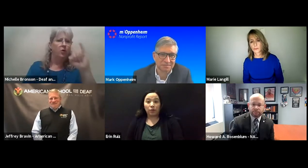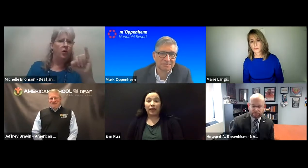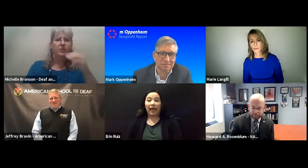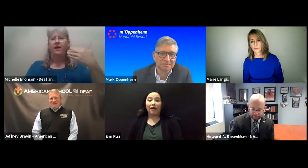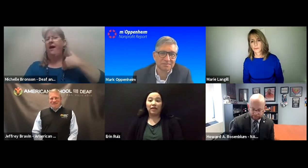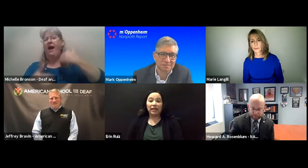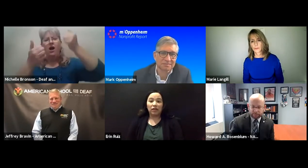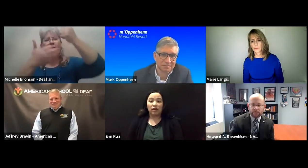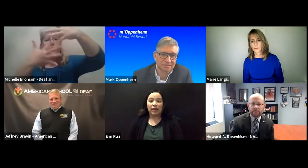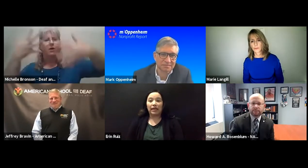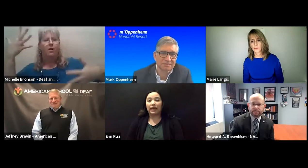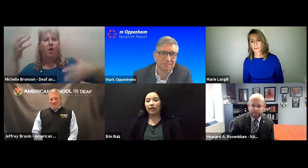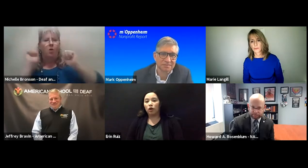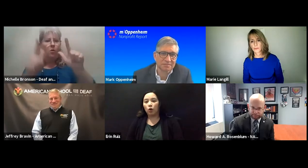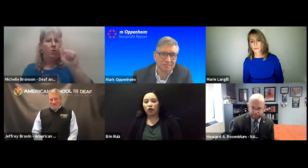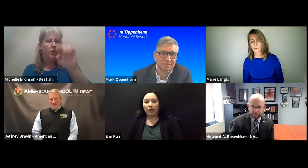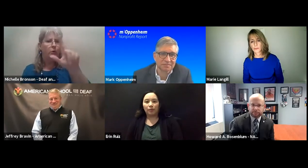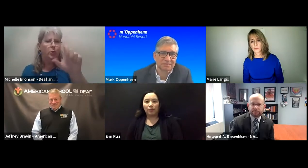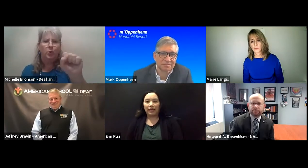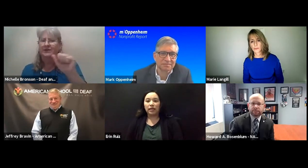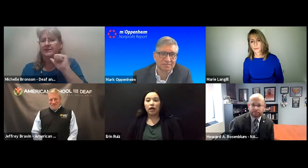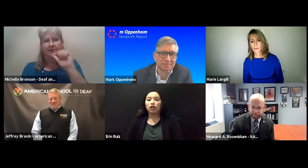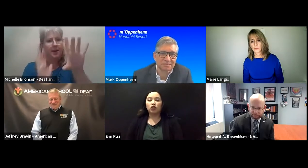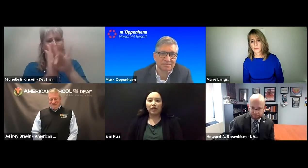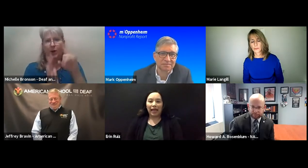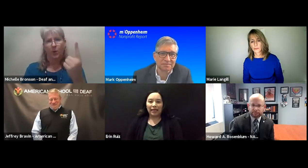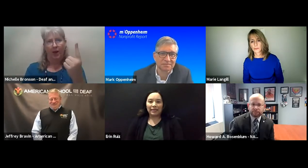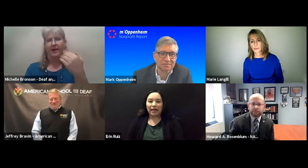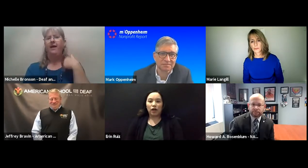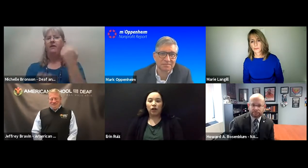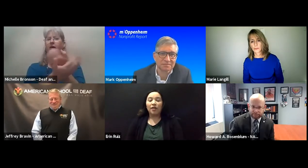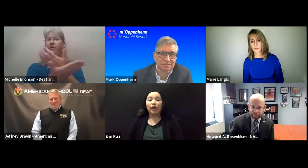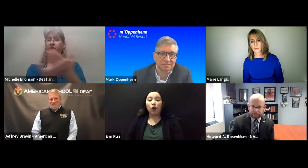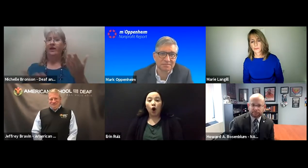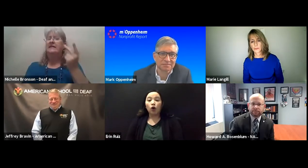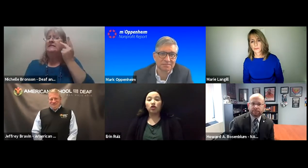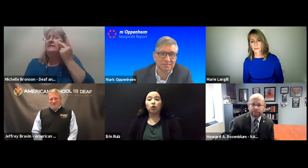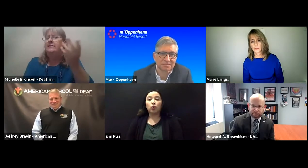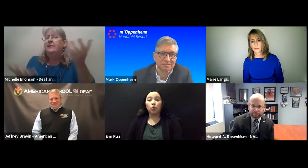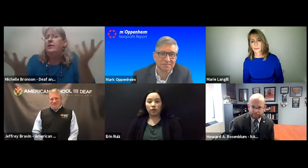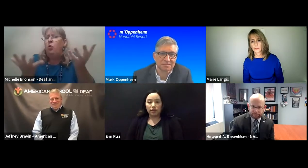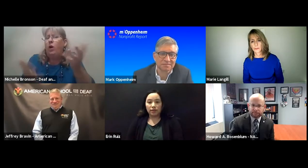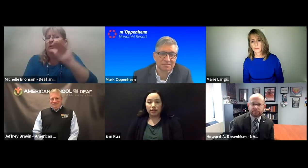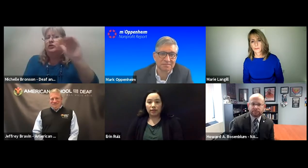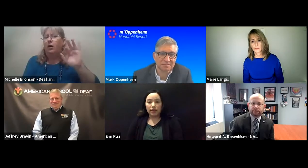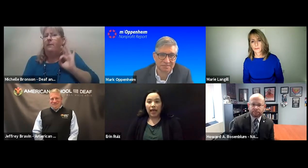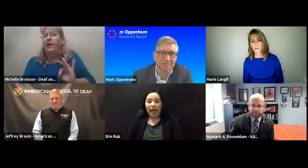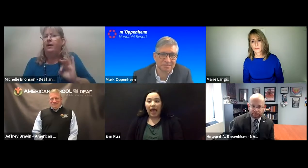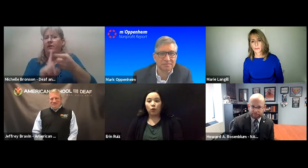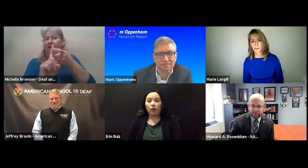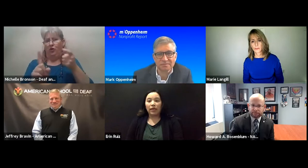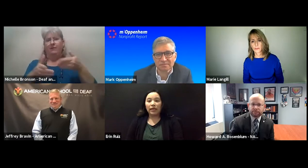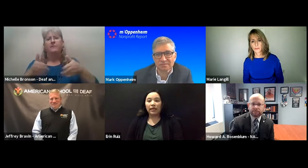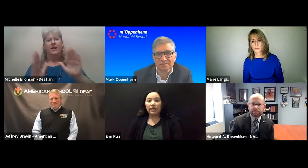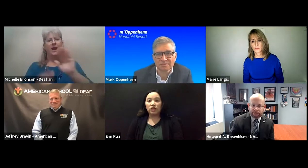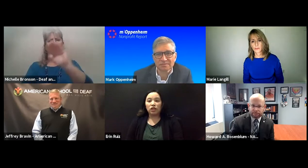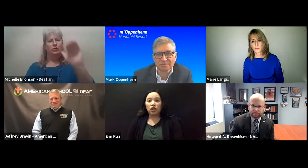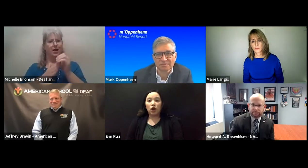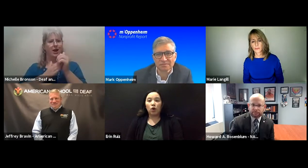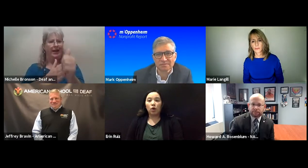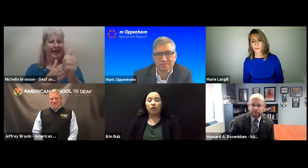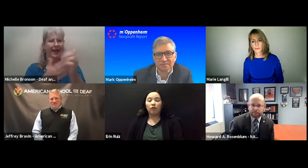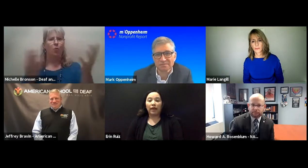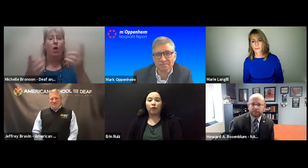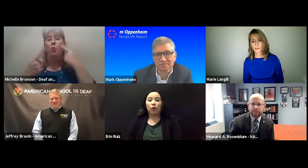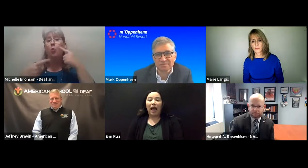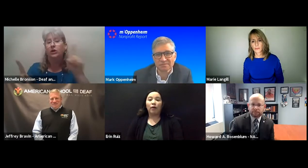speech therapy, having a hearing aid, getting a cochlear implant, learning ASL. They are all tools. And we need to